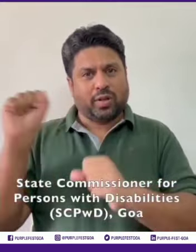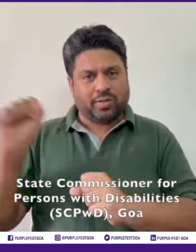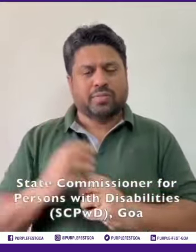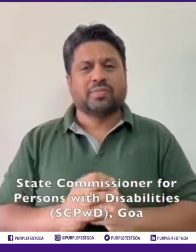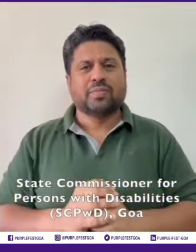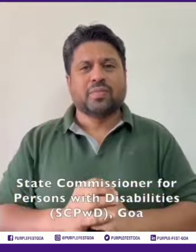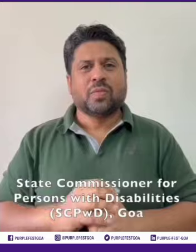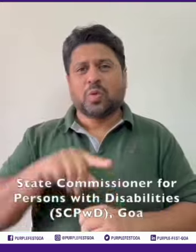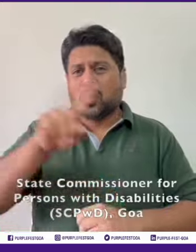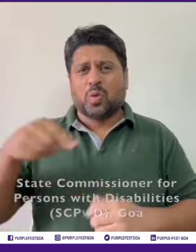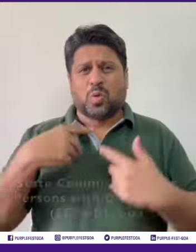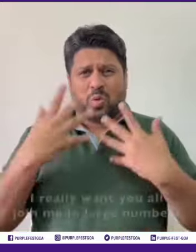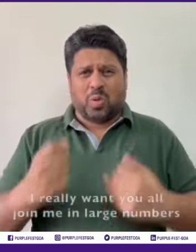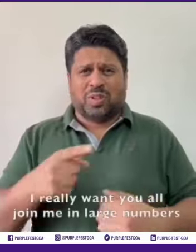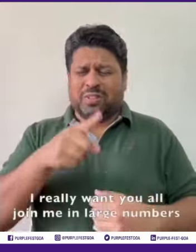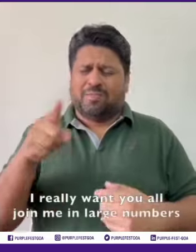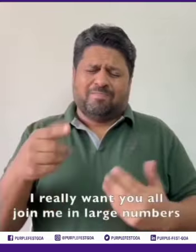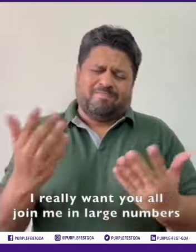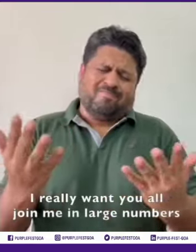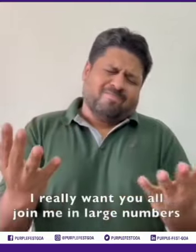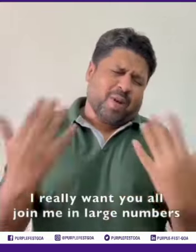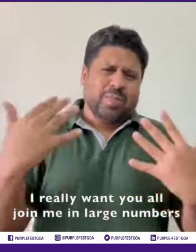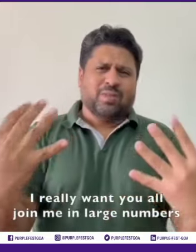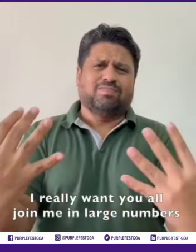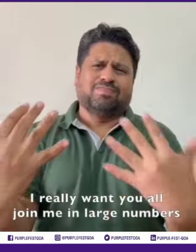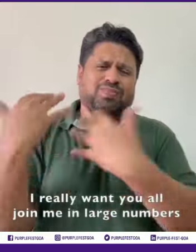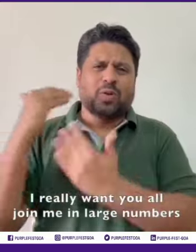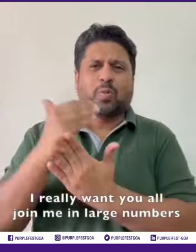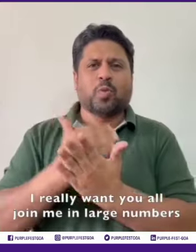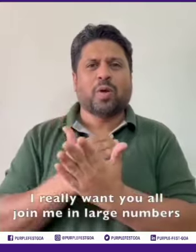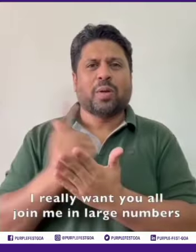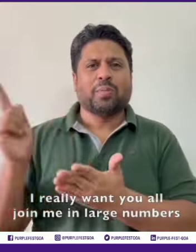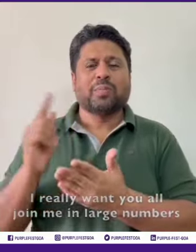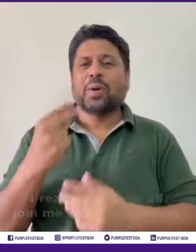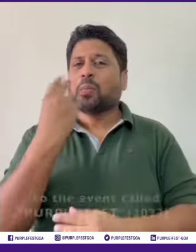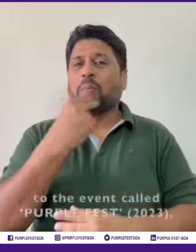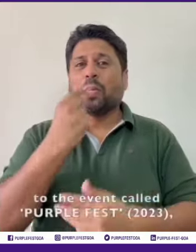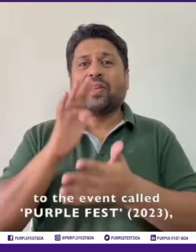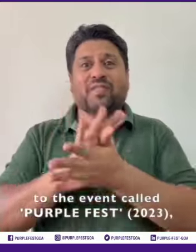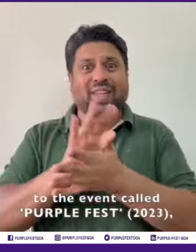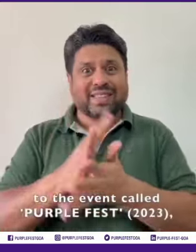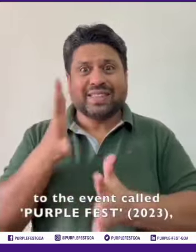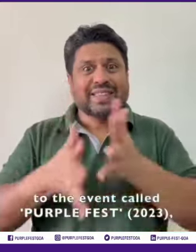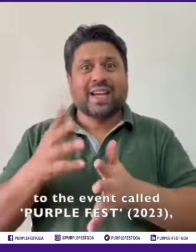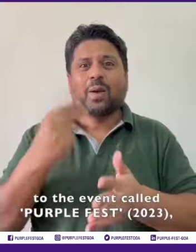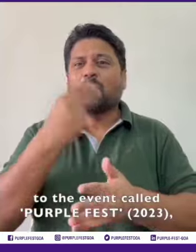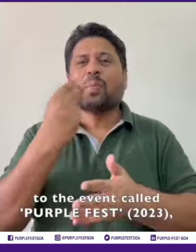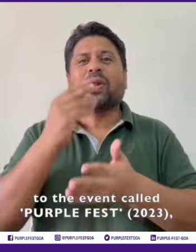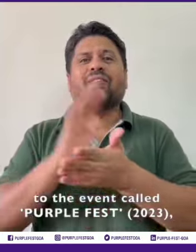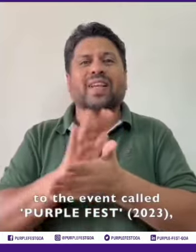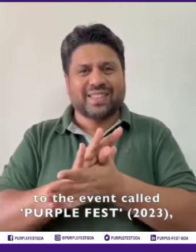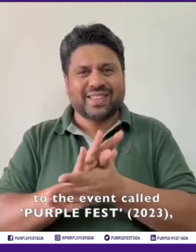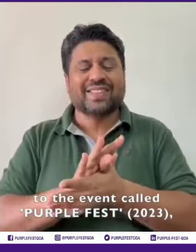Disabilities Goa. I really want you all to join me in large numbers to the event called Purple Fest